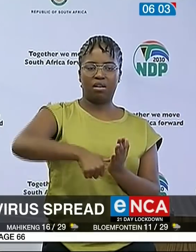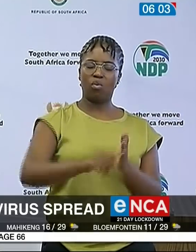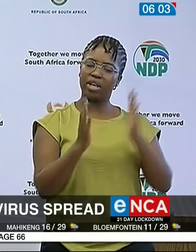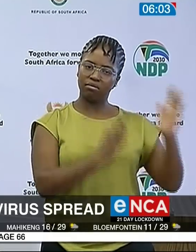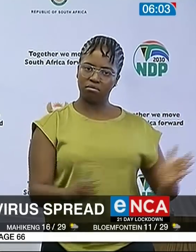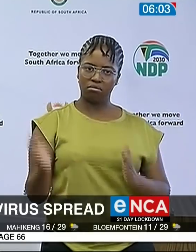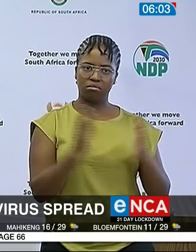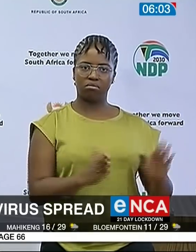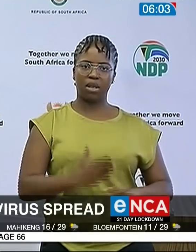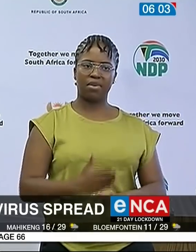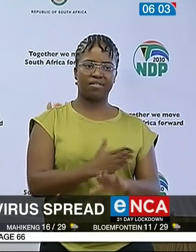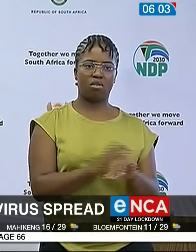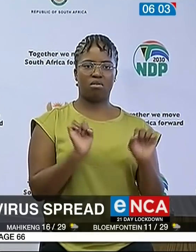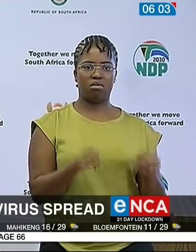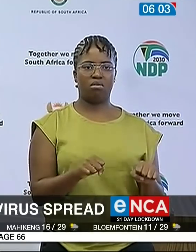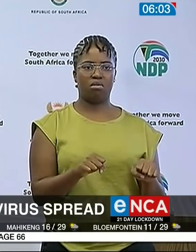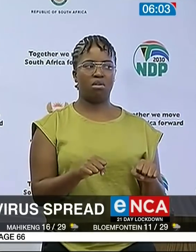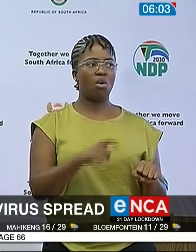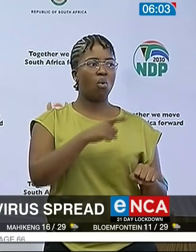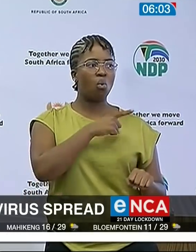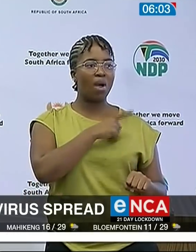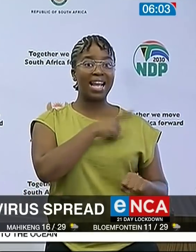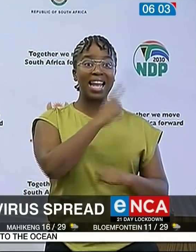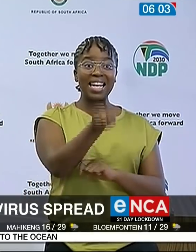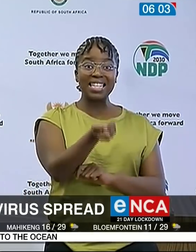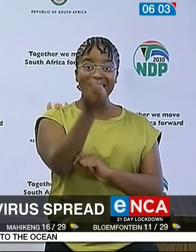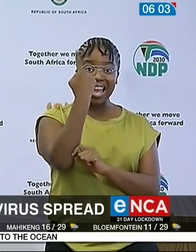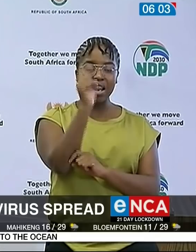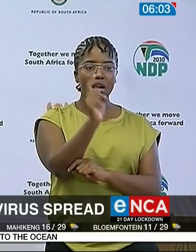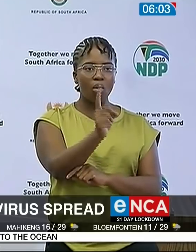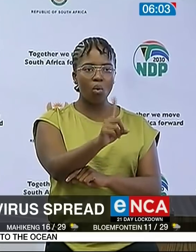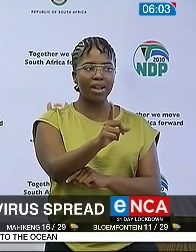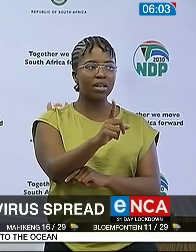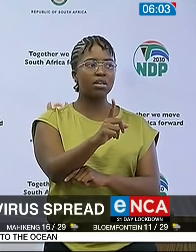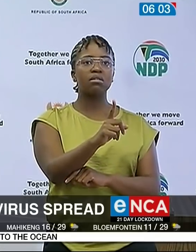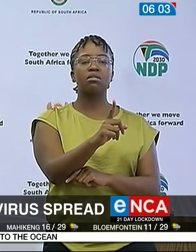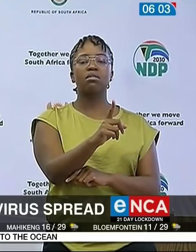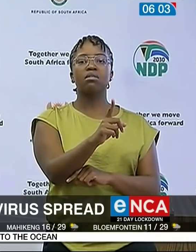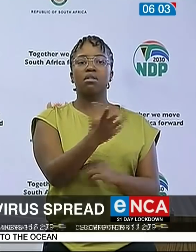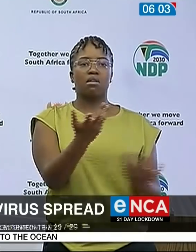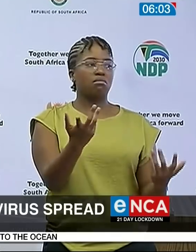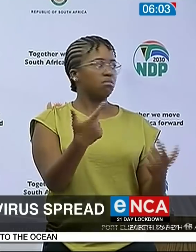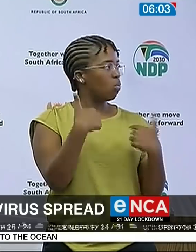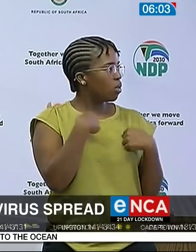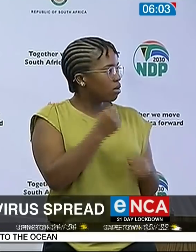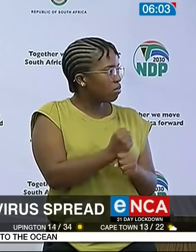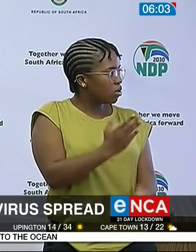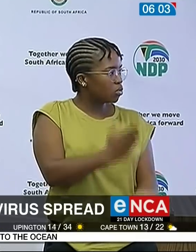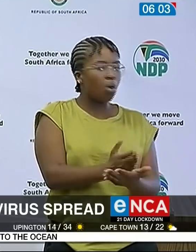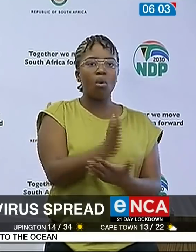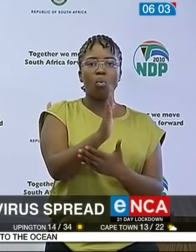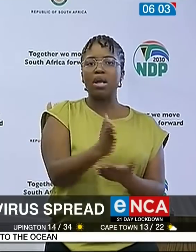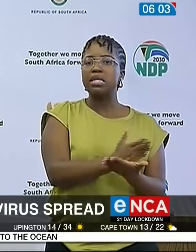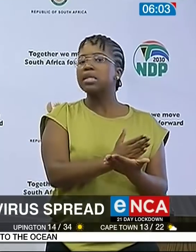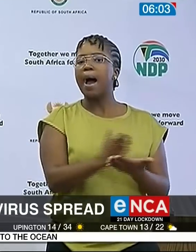logistical arrangements, the understanding and appreciation also must be that we are sure we will find in